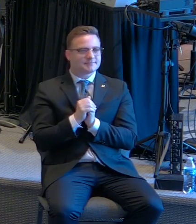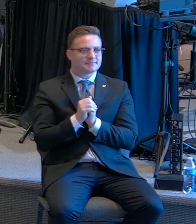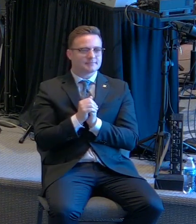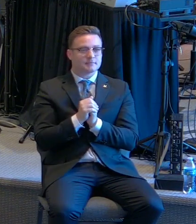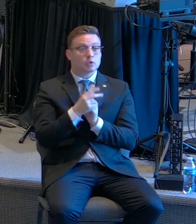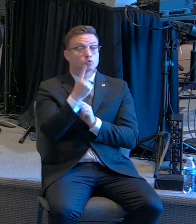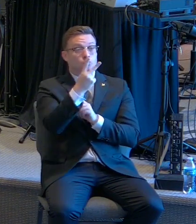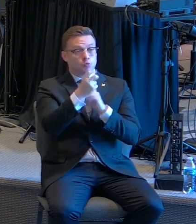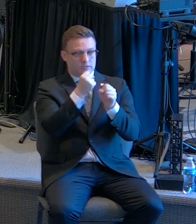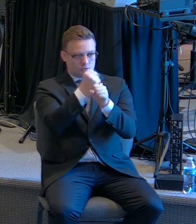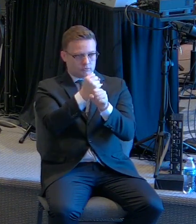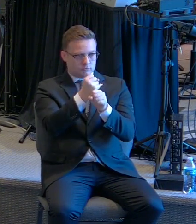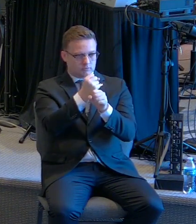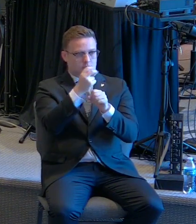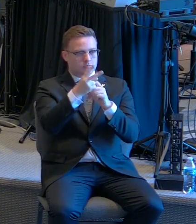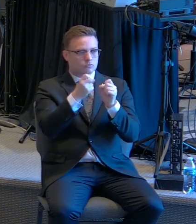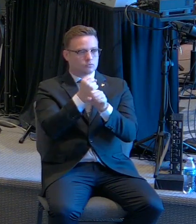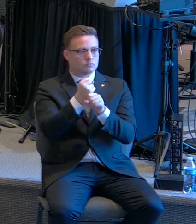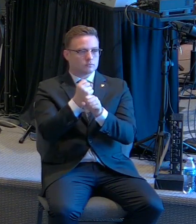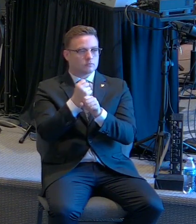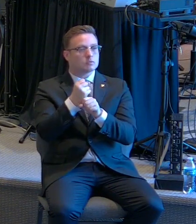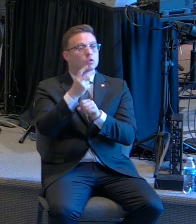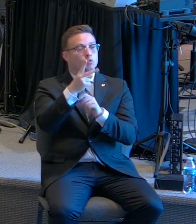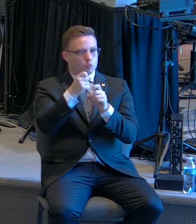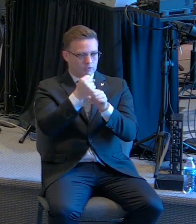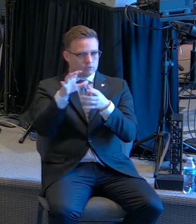Two years. Two years. Bless her heart.